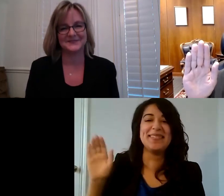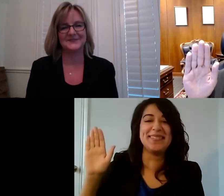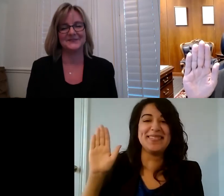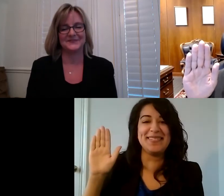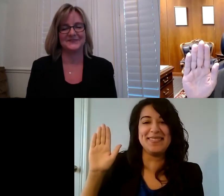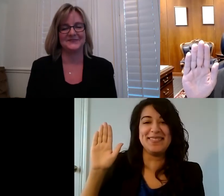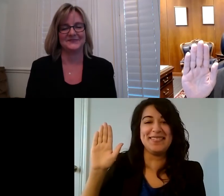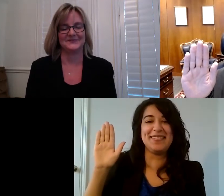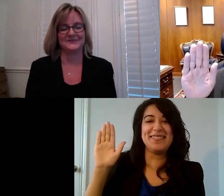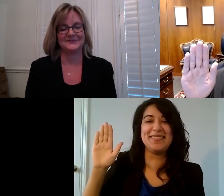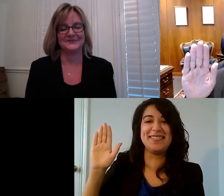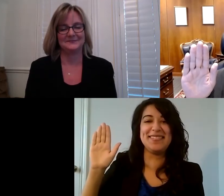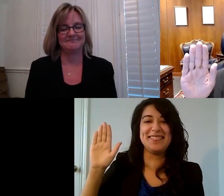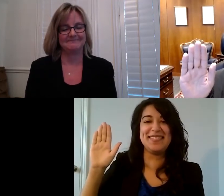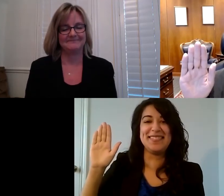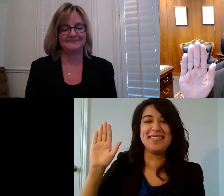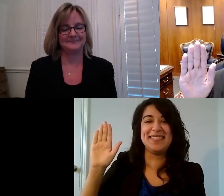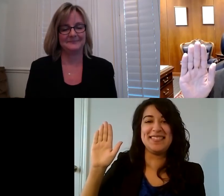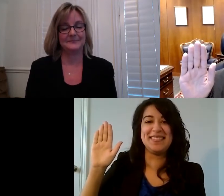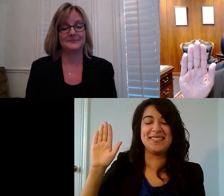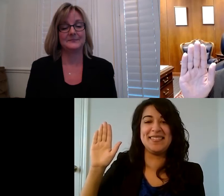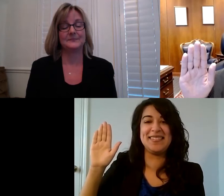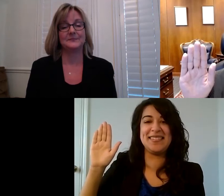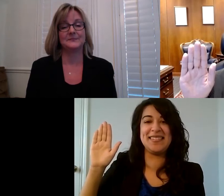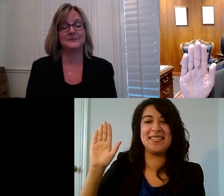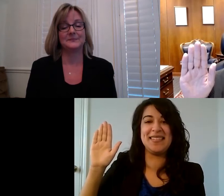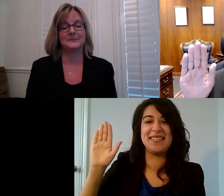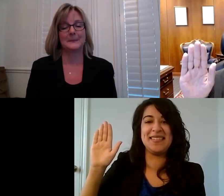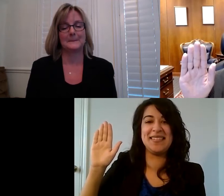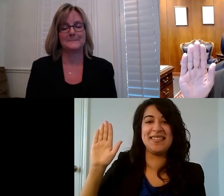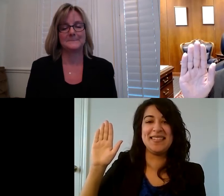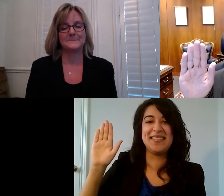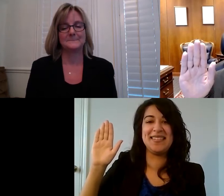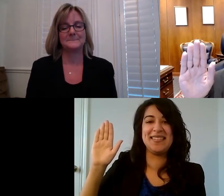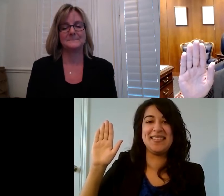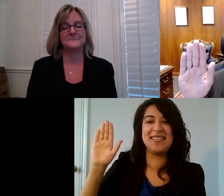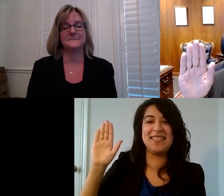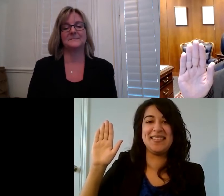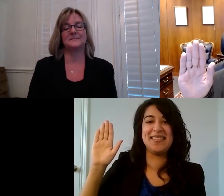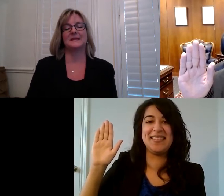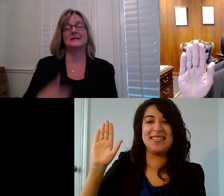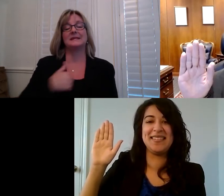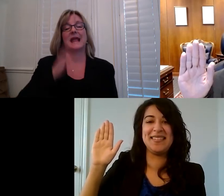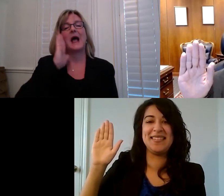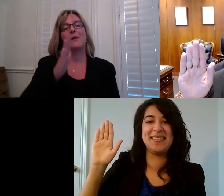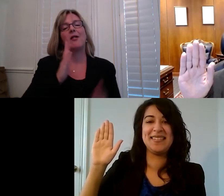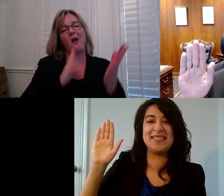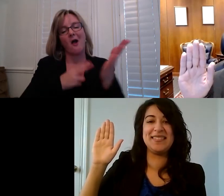and that I will honestly demean myself that